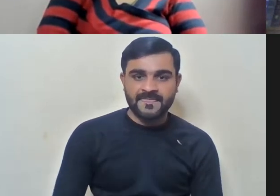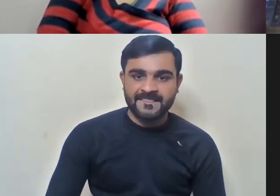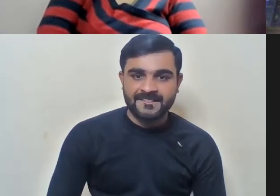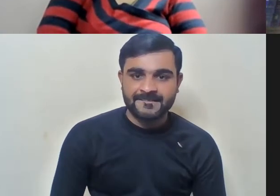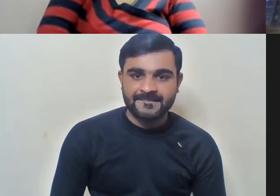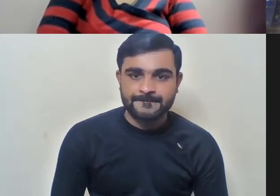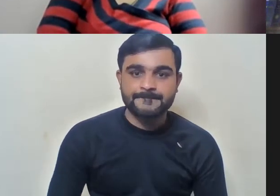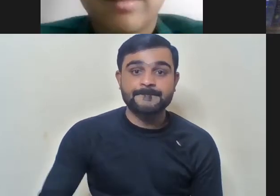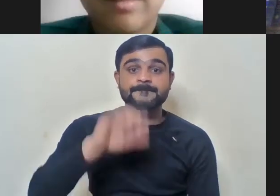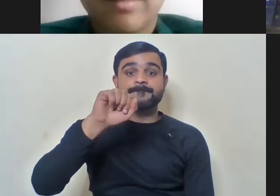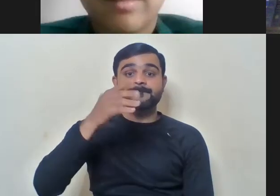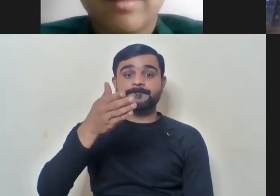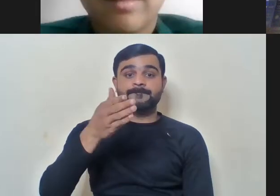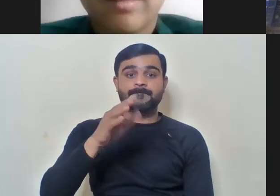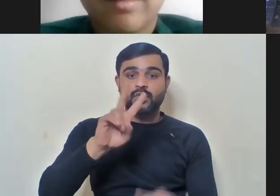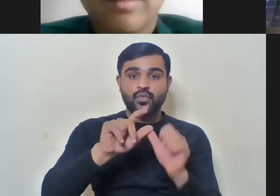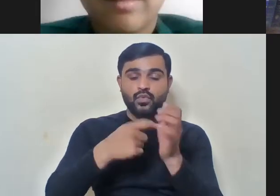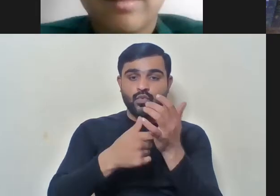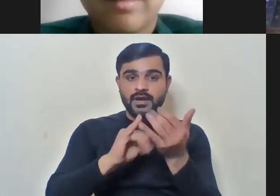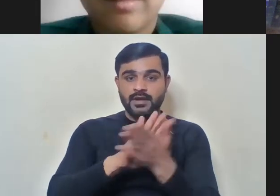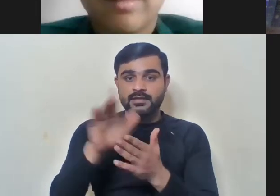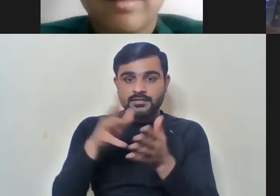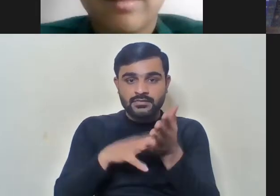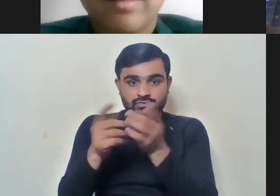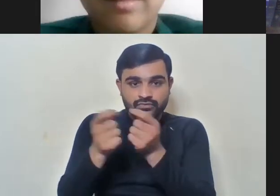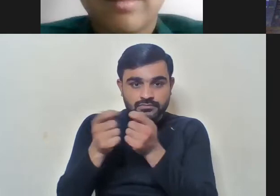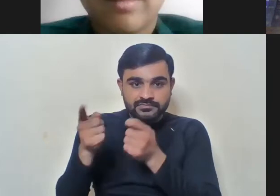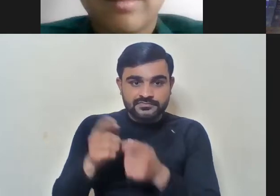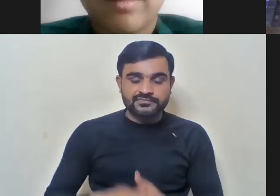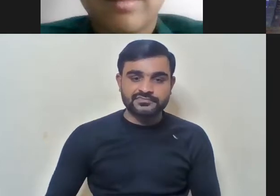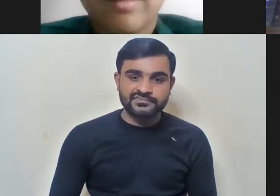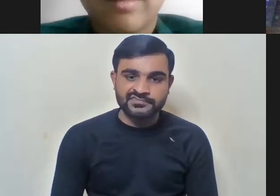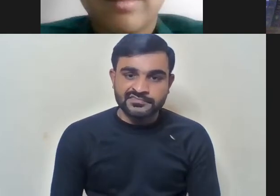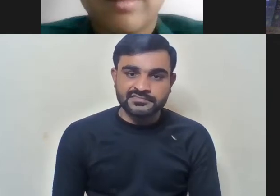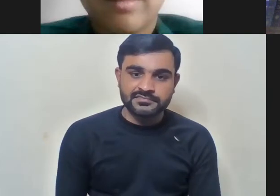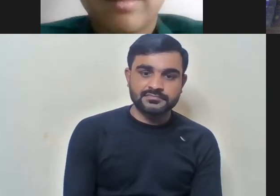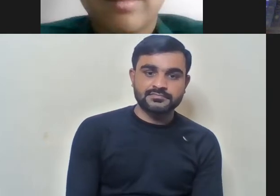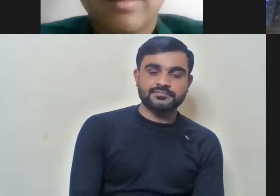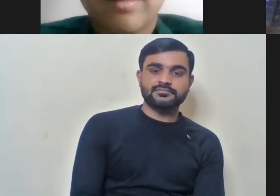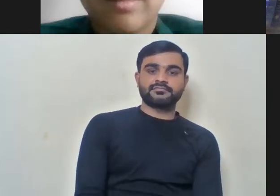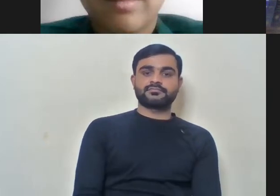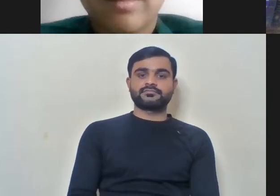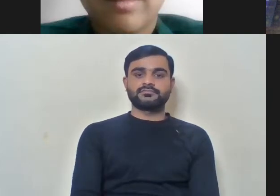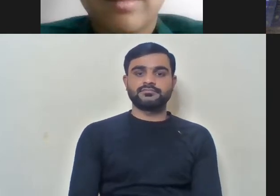Yes, please, Varsha, one of you can maybe moderate. Um, I'm not able to see everyone.